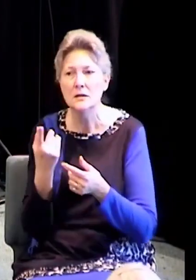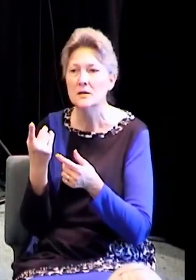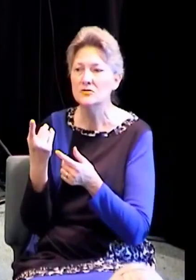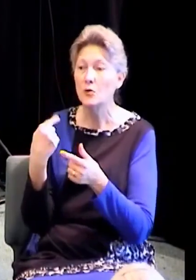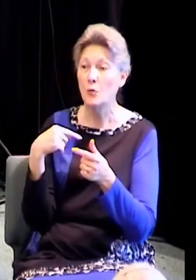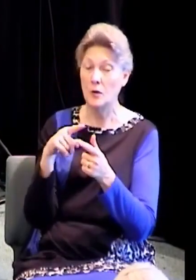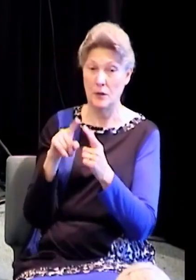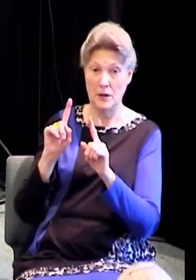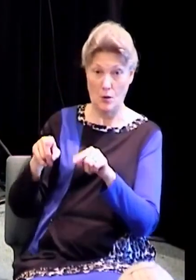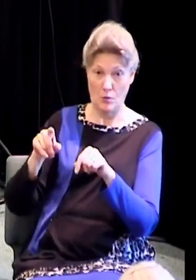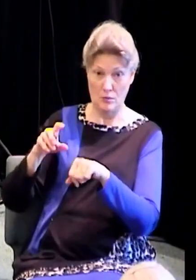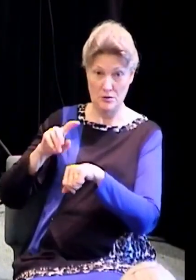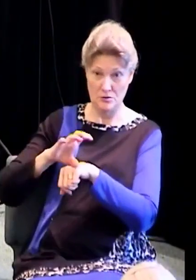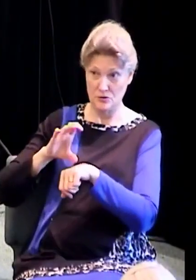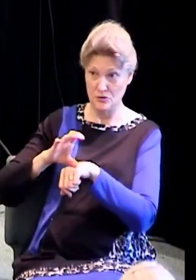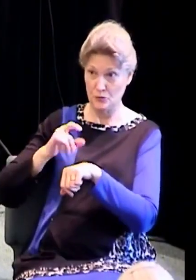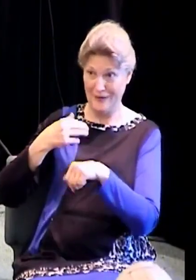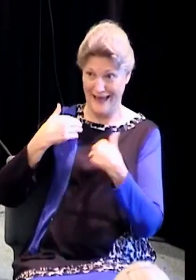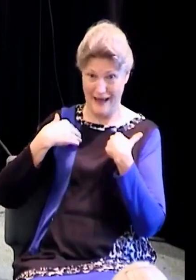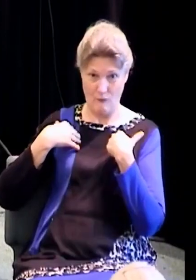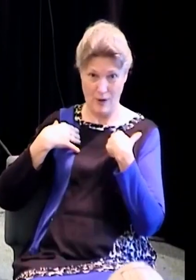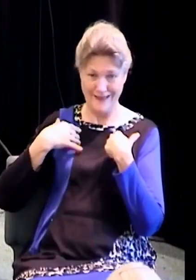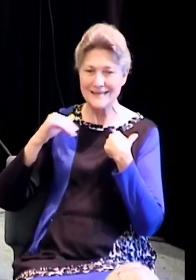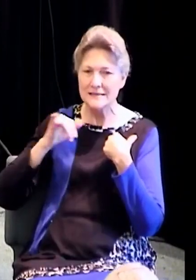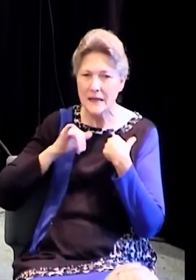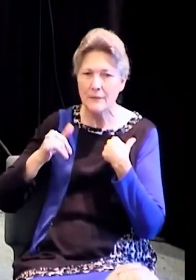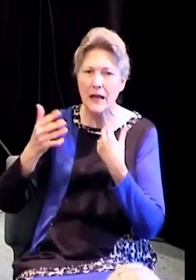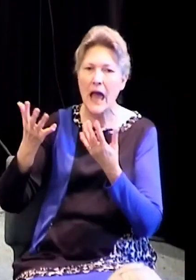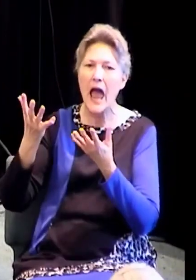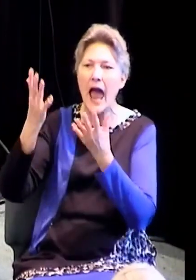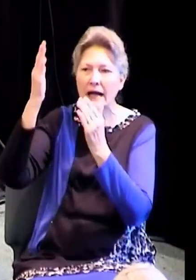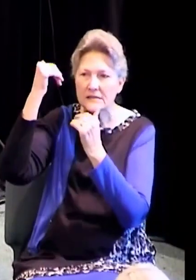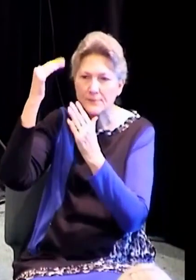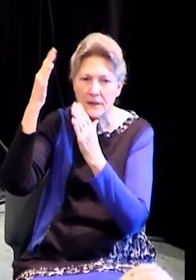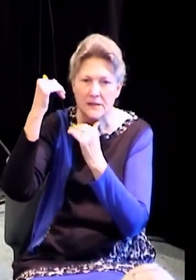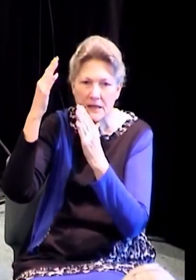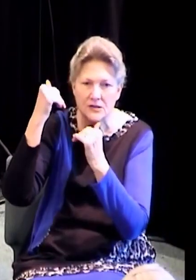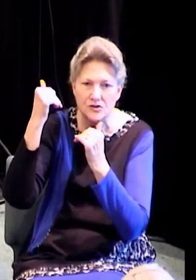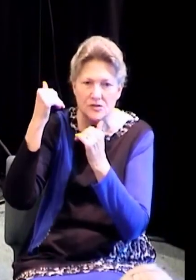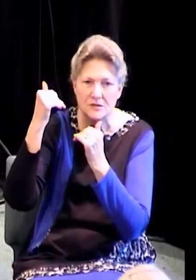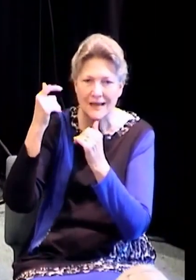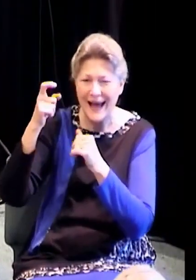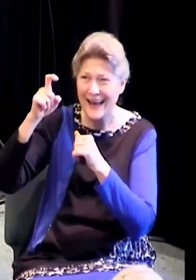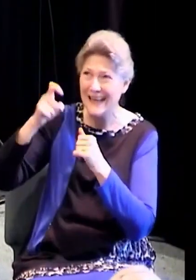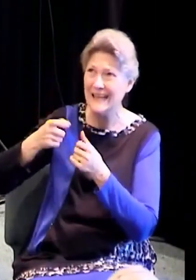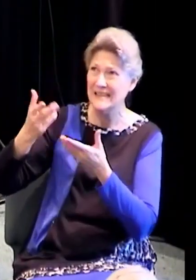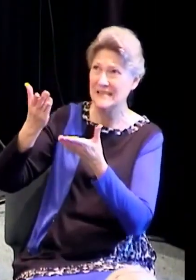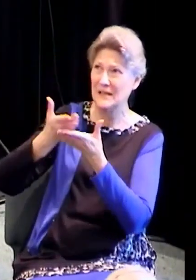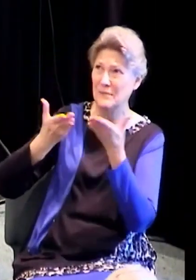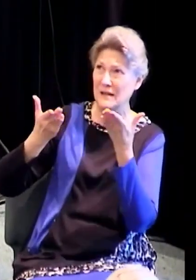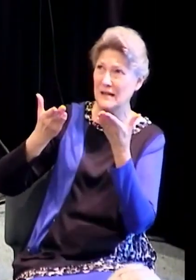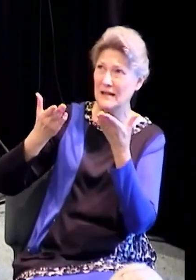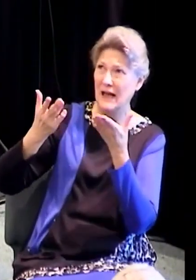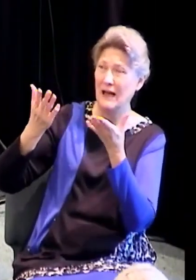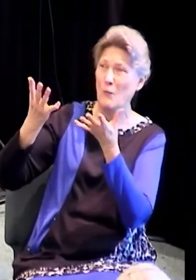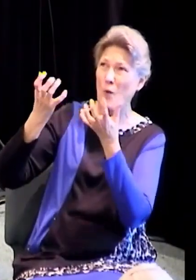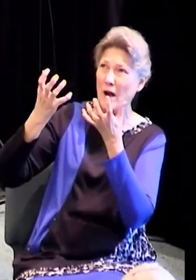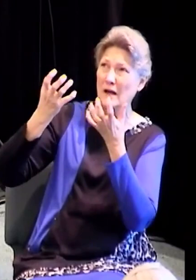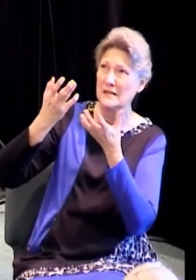And Peter looks at him. He looks at him and he said, I know that you want to change for today. For